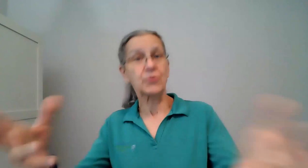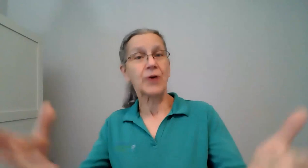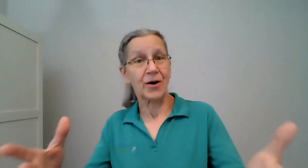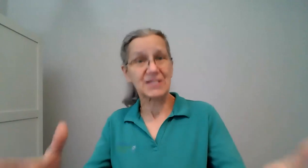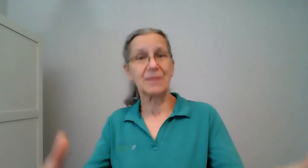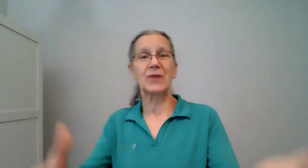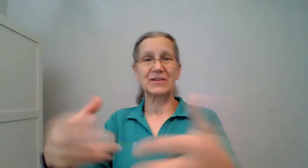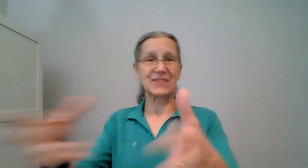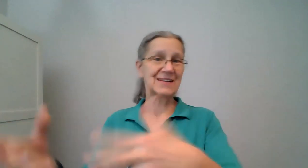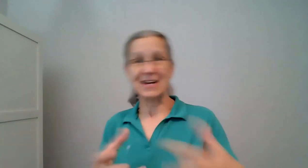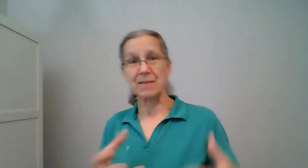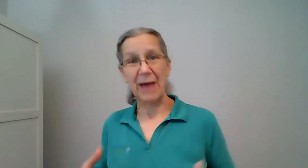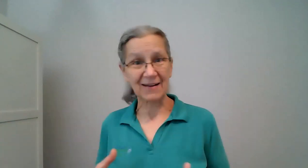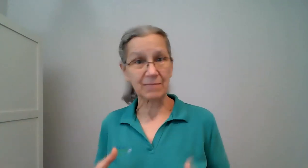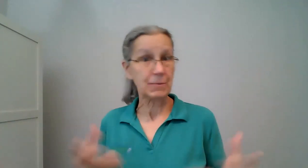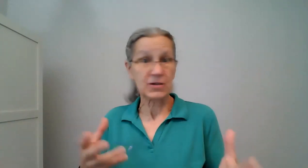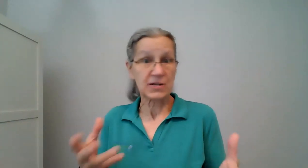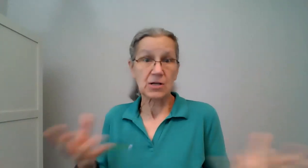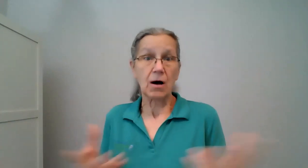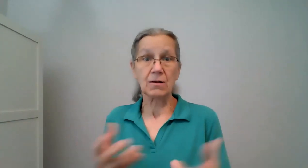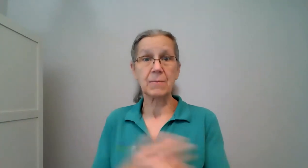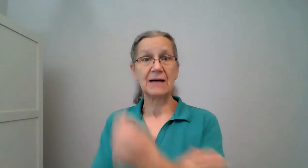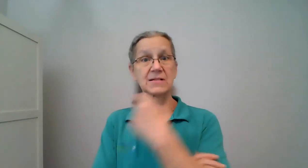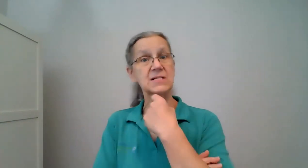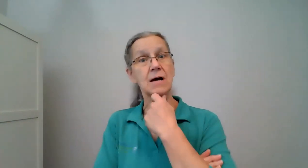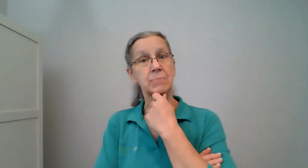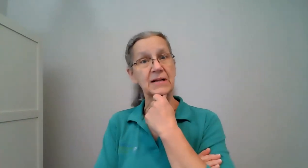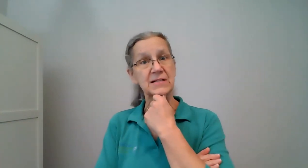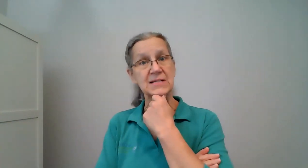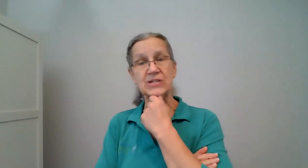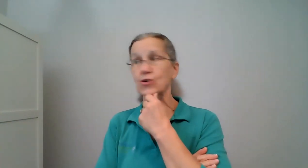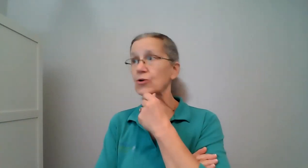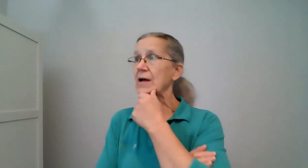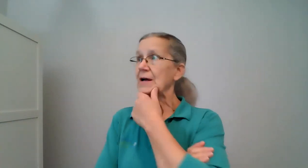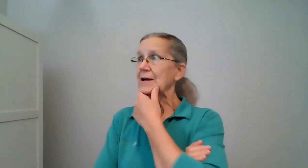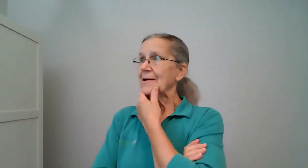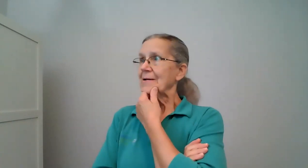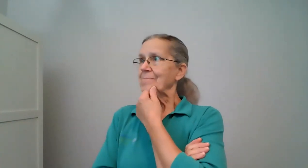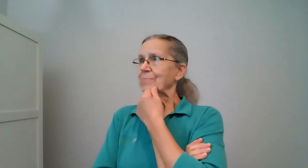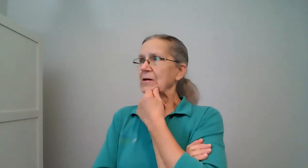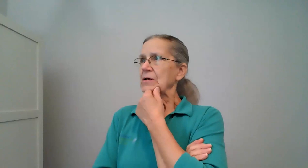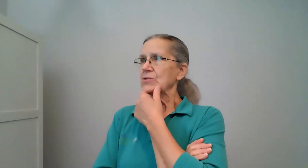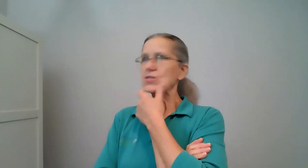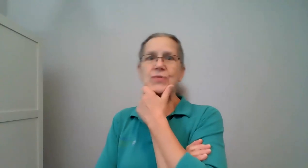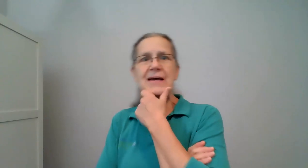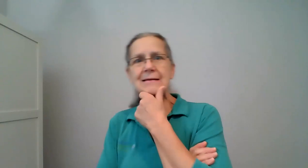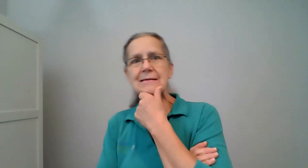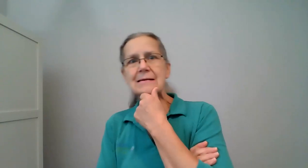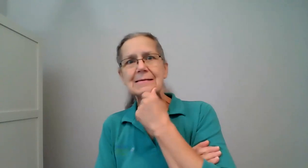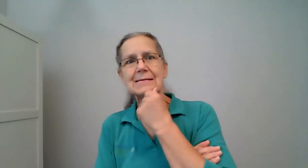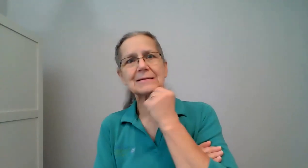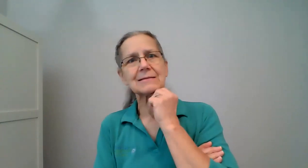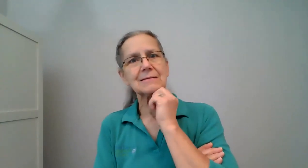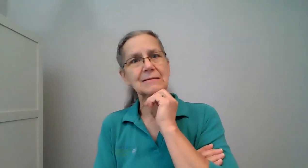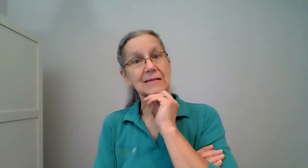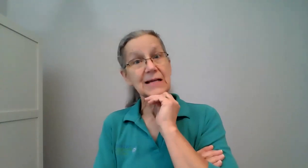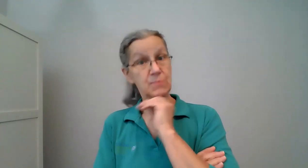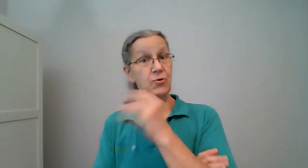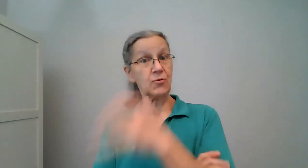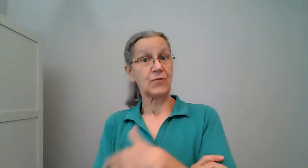you go somewhere and then getting back remember it's all about this complex nature so then let's move